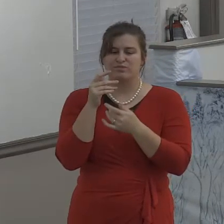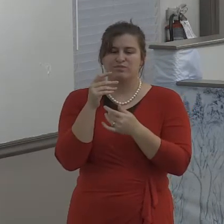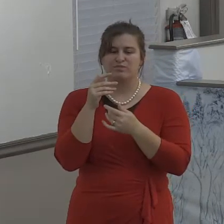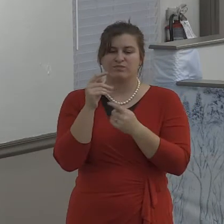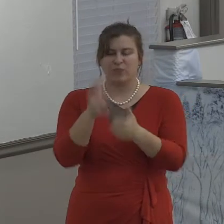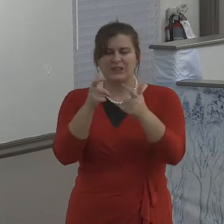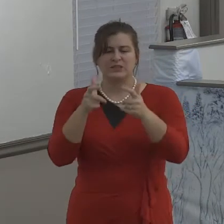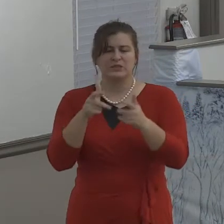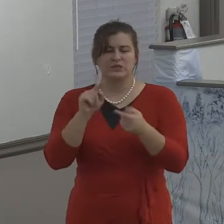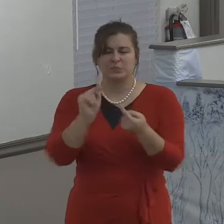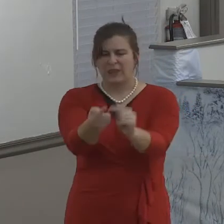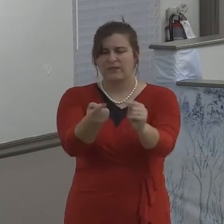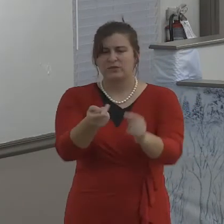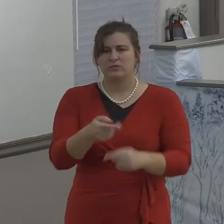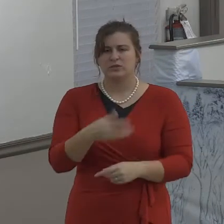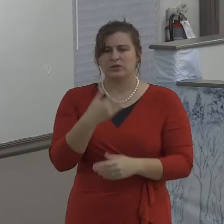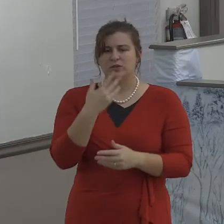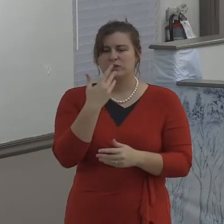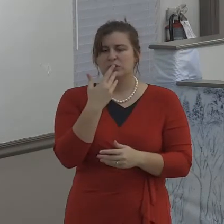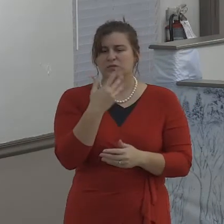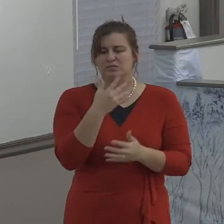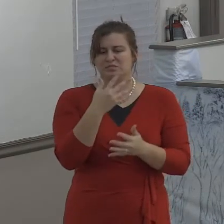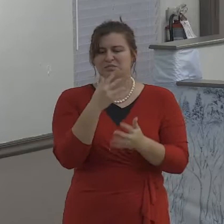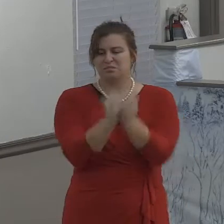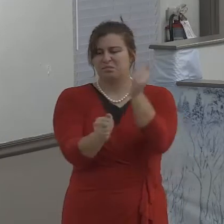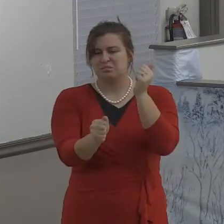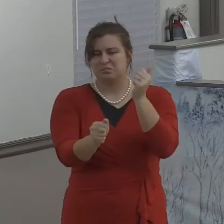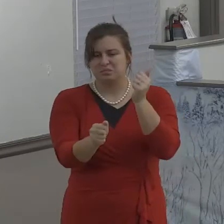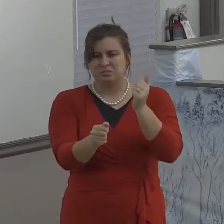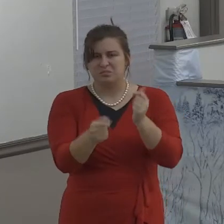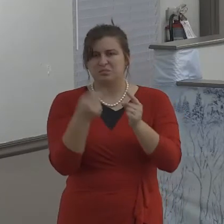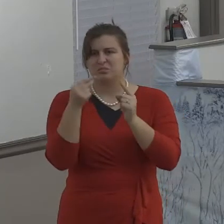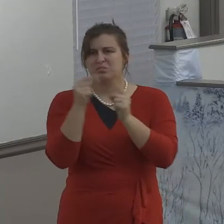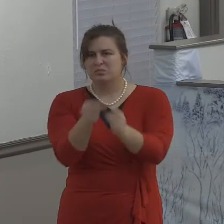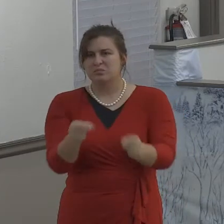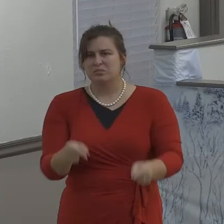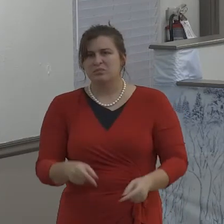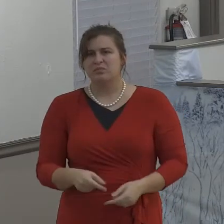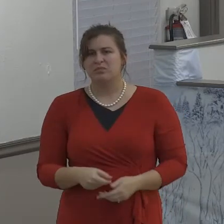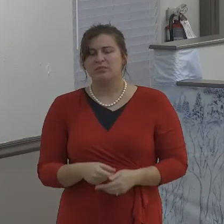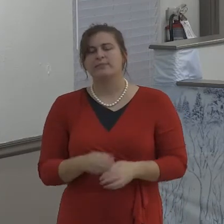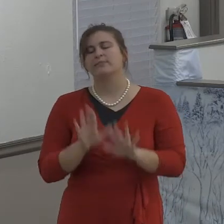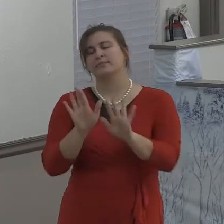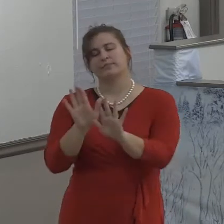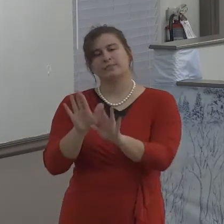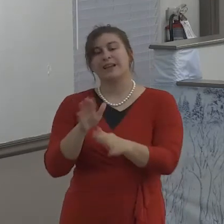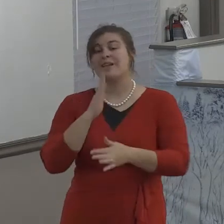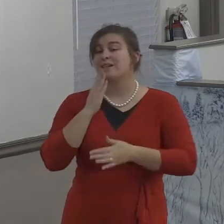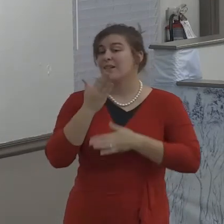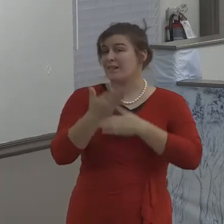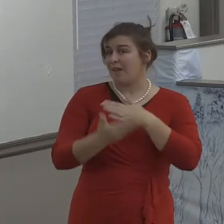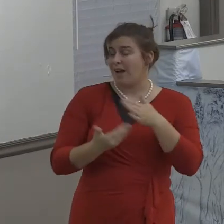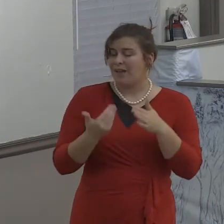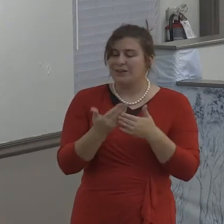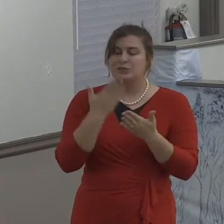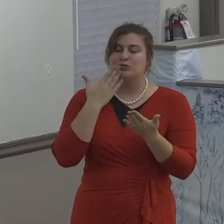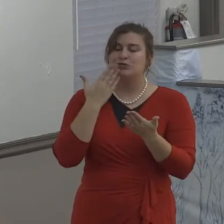And the Bible speaks to these kind of things. If you only love those that love you, how are you any different than lost people?